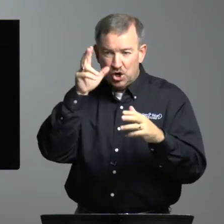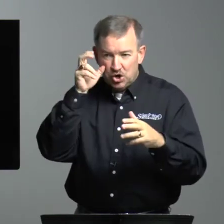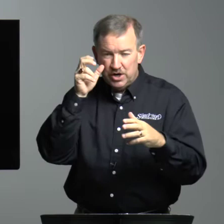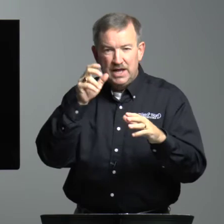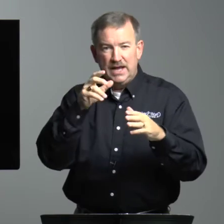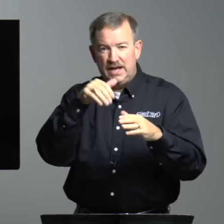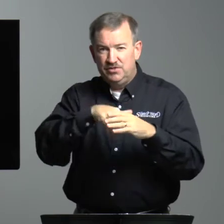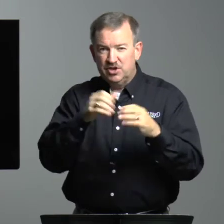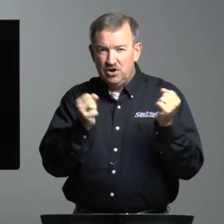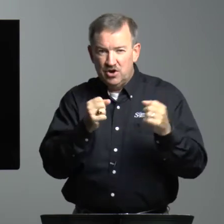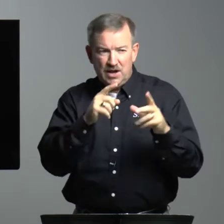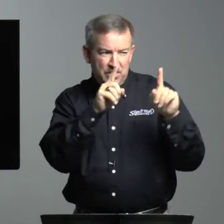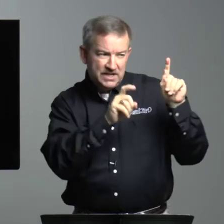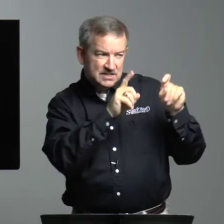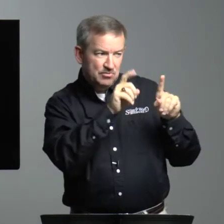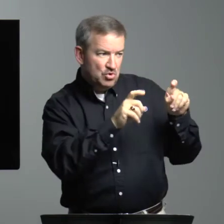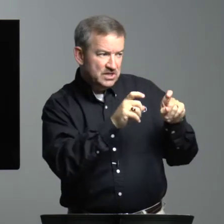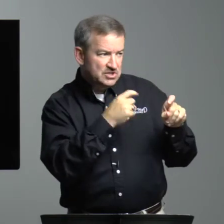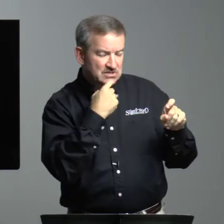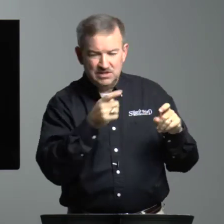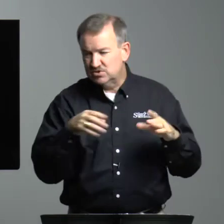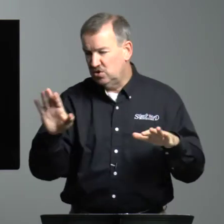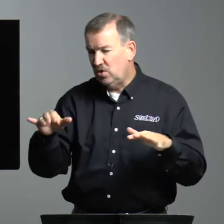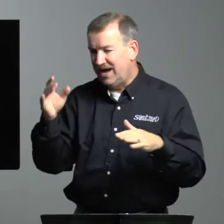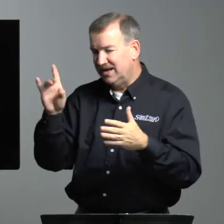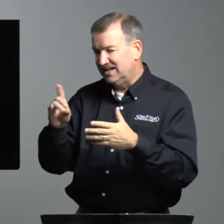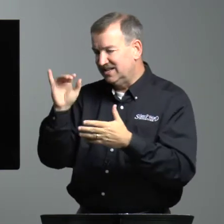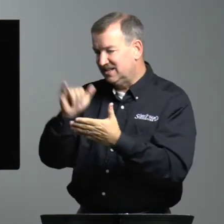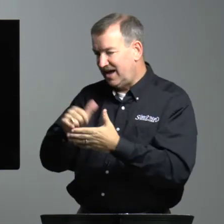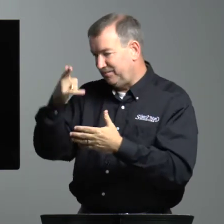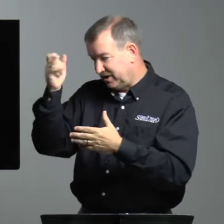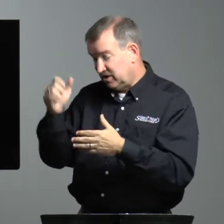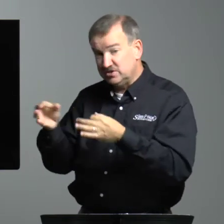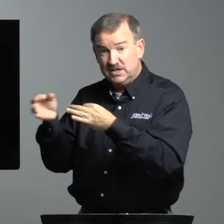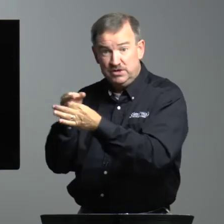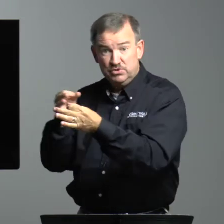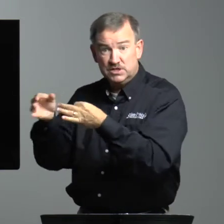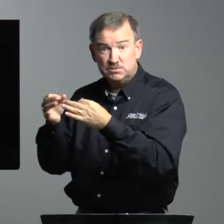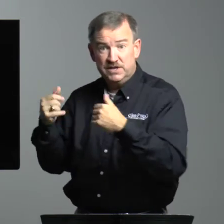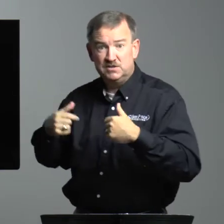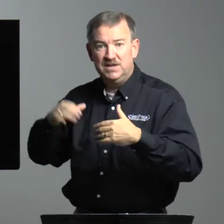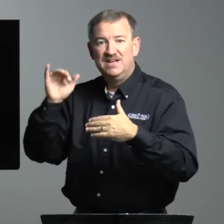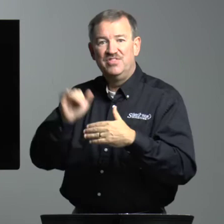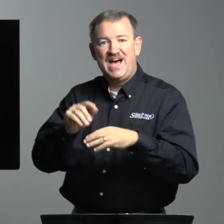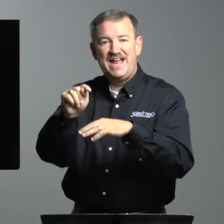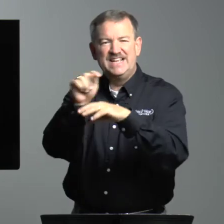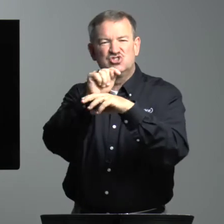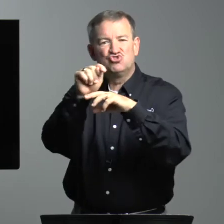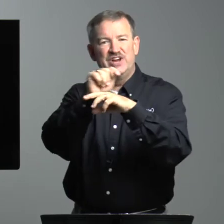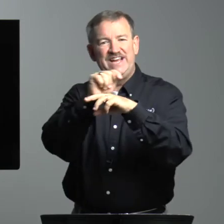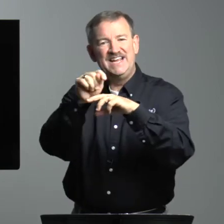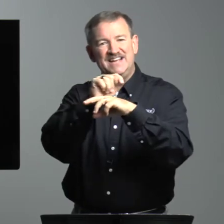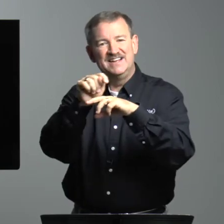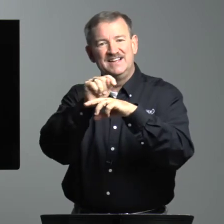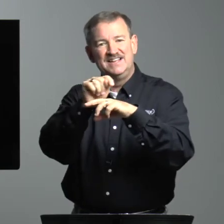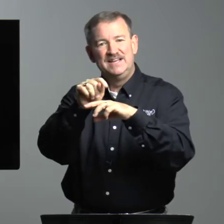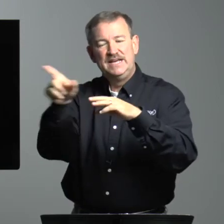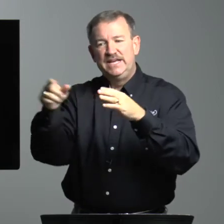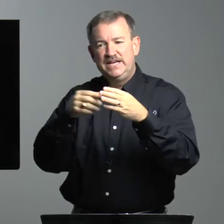heard in the car. I would ask him questions. He would say, oh, I did that because and he would explain to me that is training. He